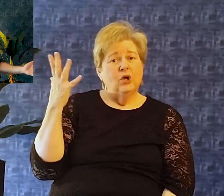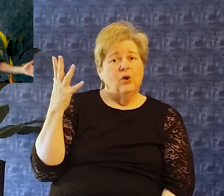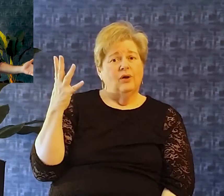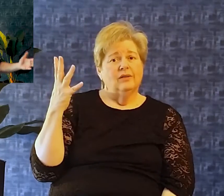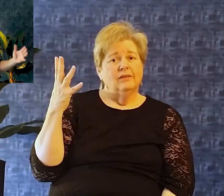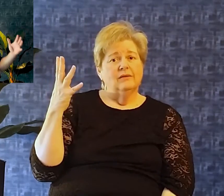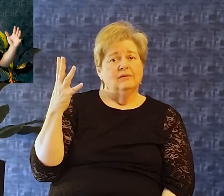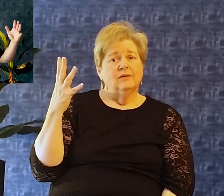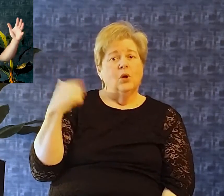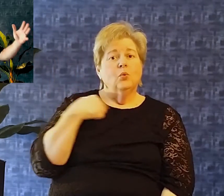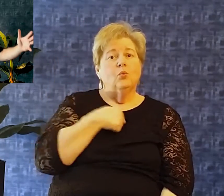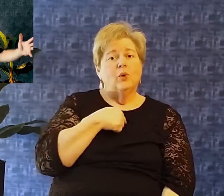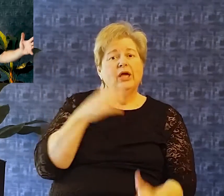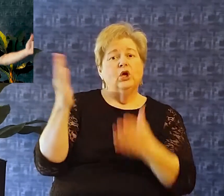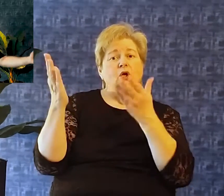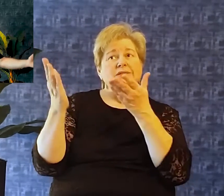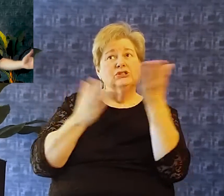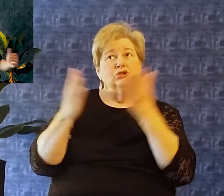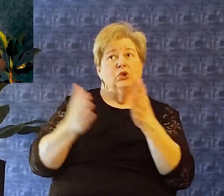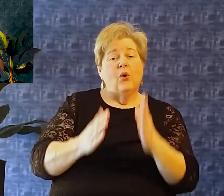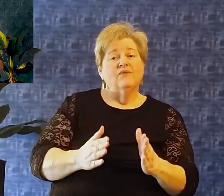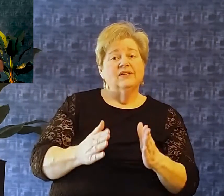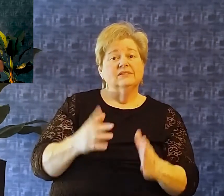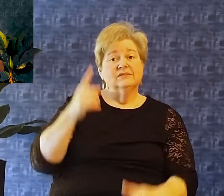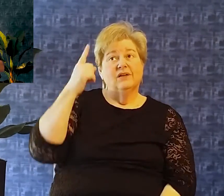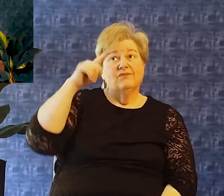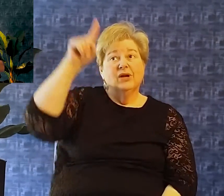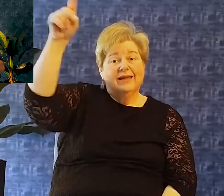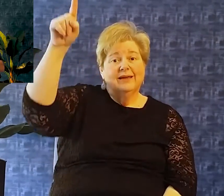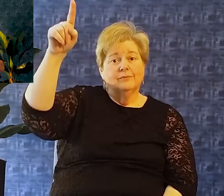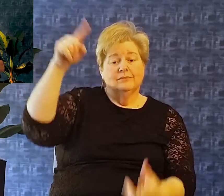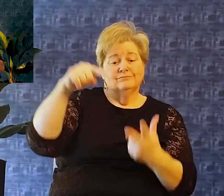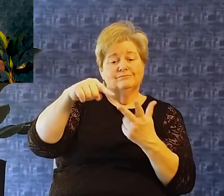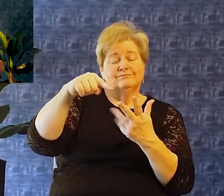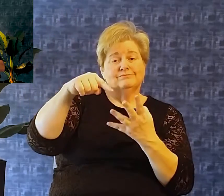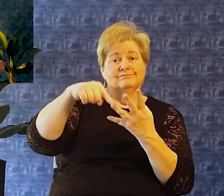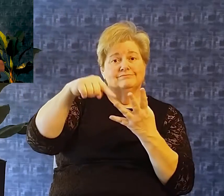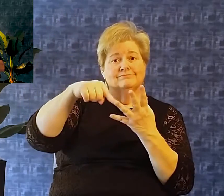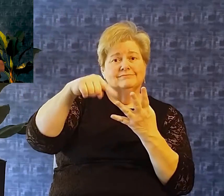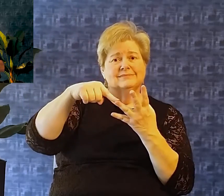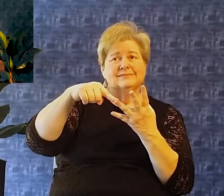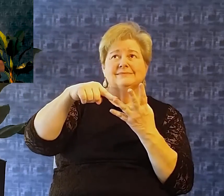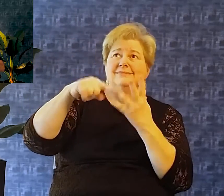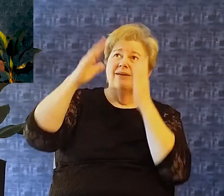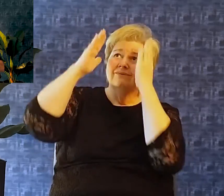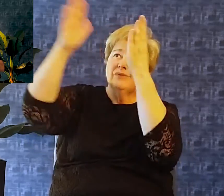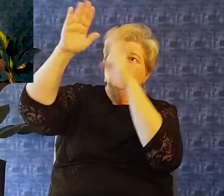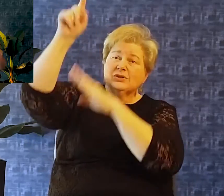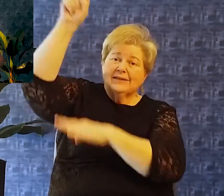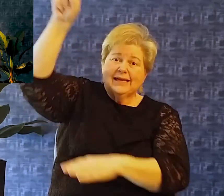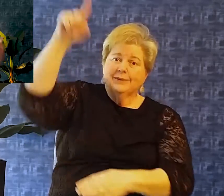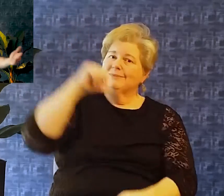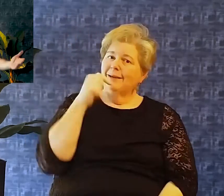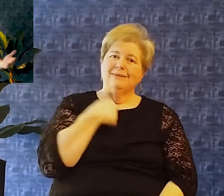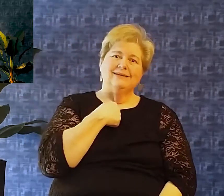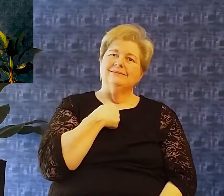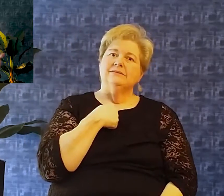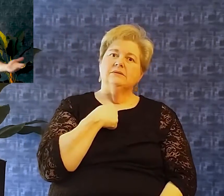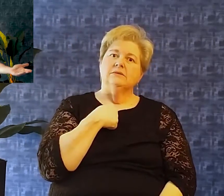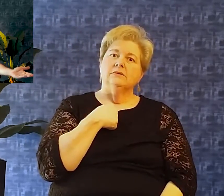We are servants of the Lord We are not here Brings me to my third lesson Is it's all about God It's not about you